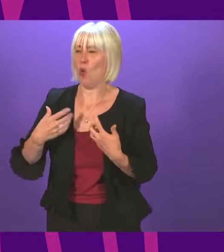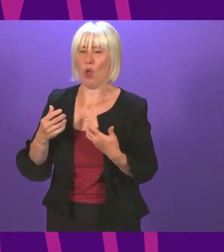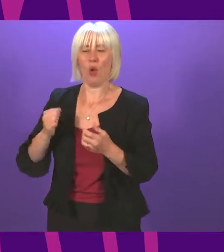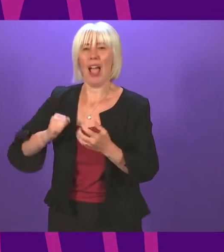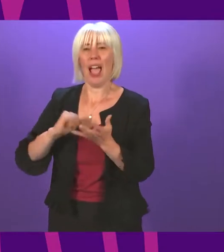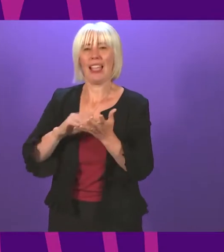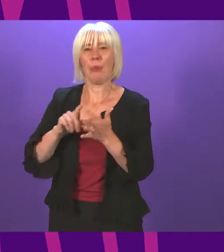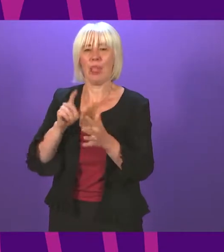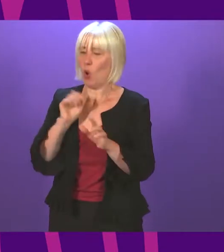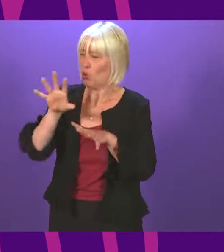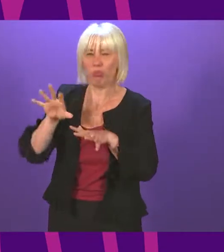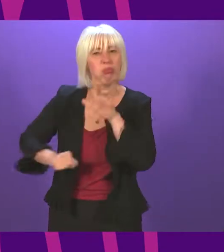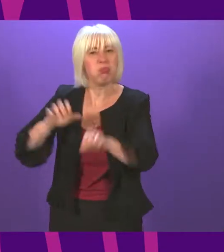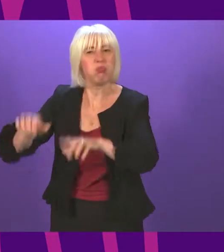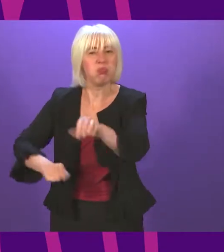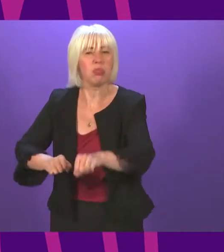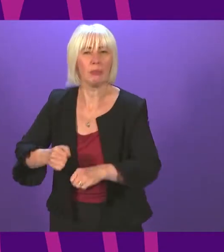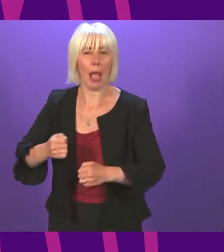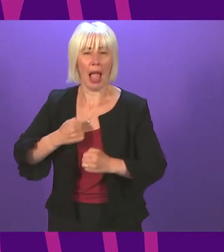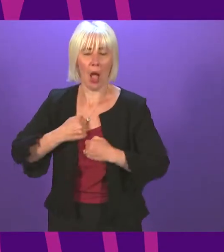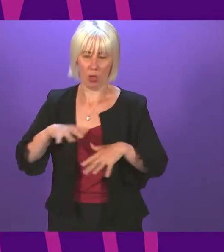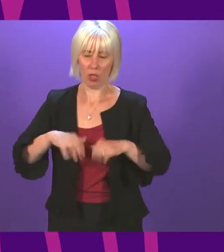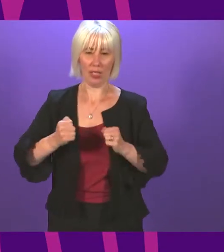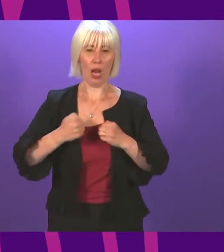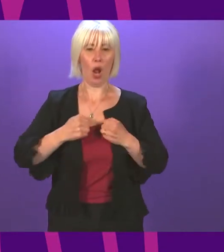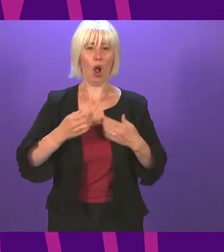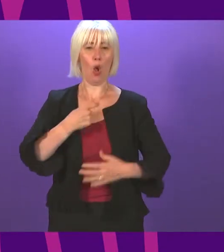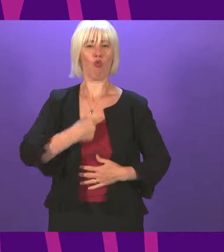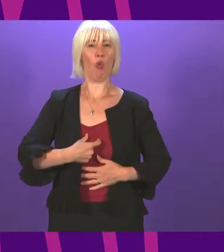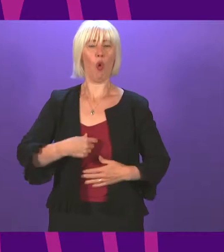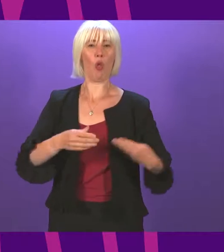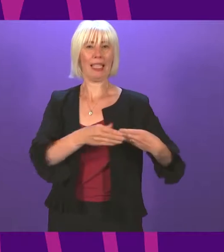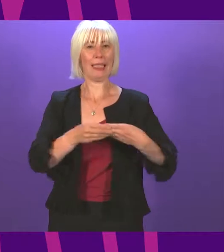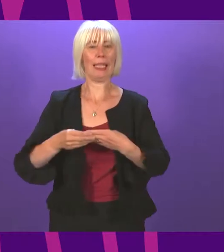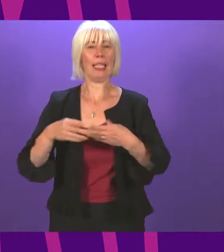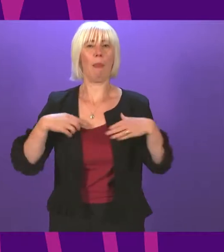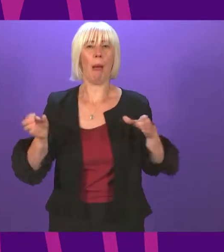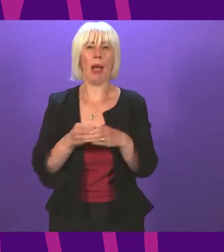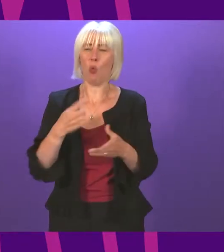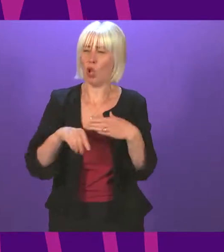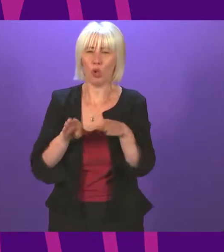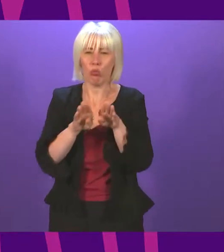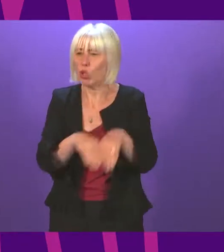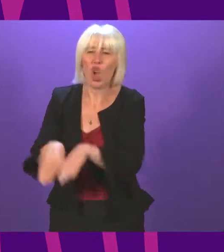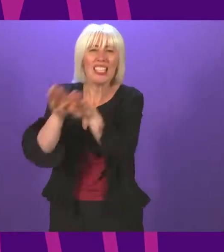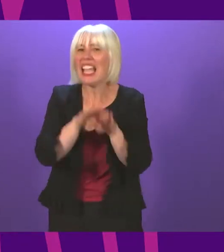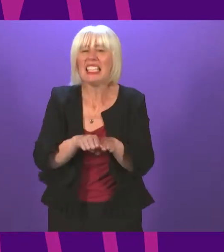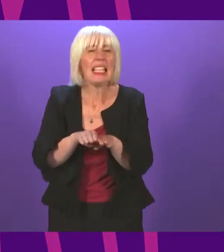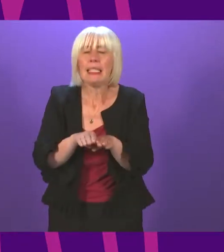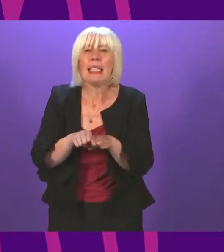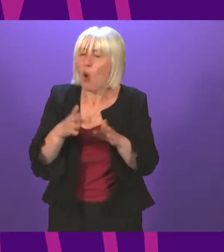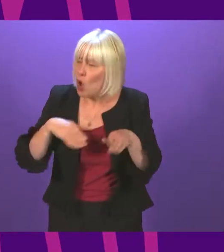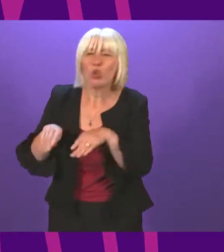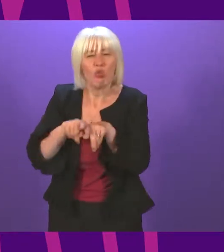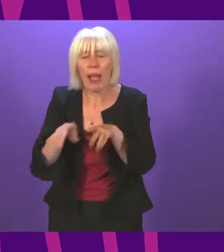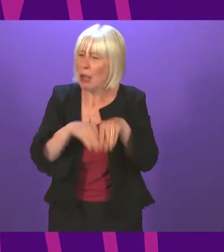I want to start my role as a leader of my party by seeking consensus where I can find it. But on this debate, I struggle. I